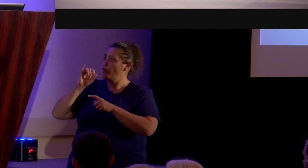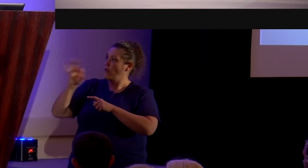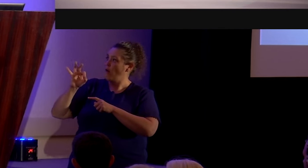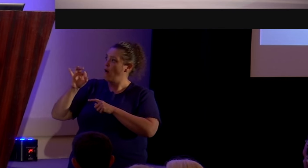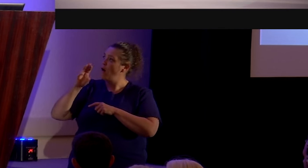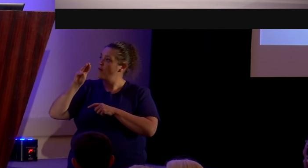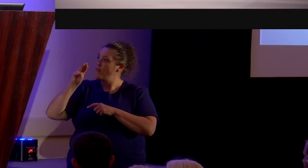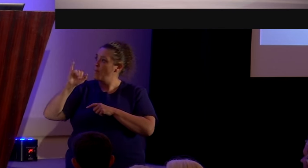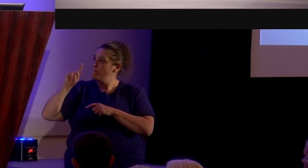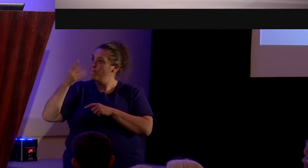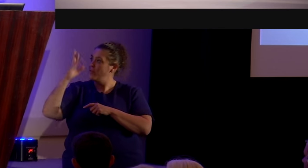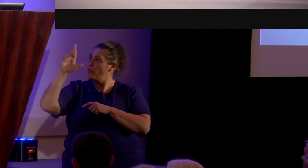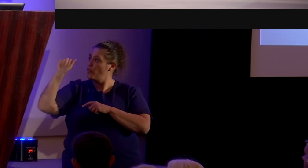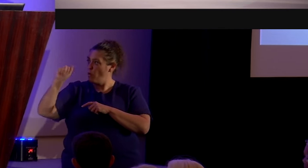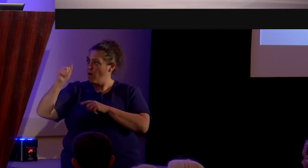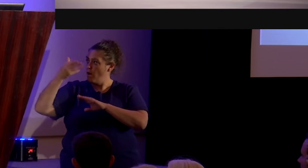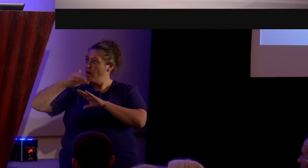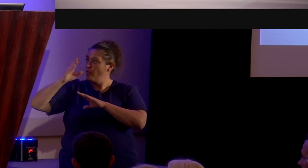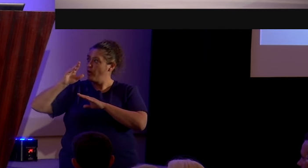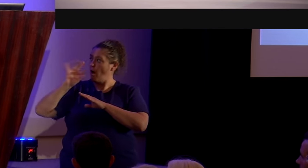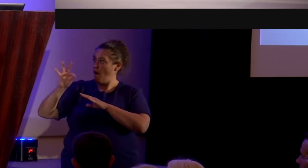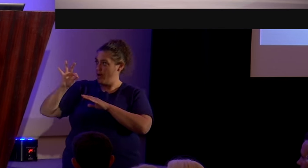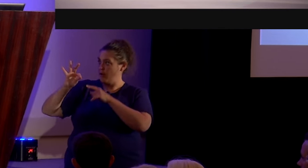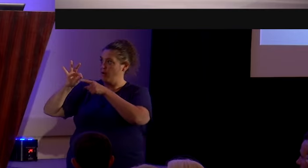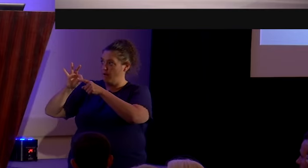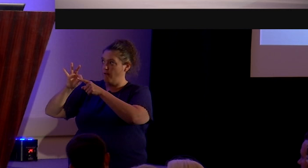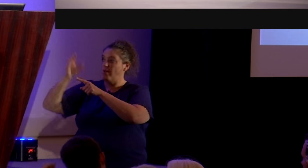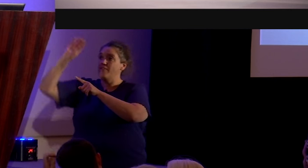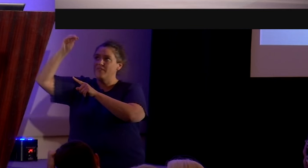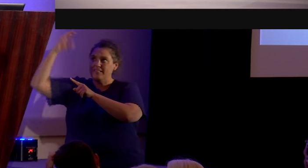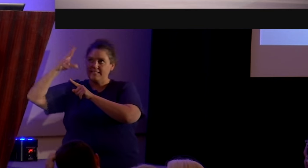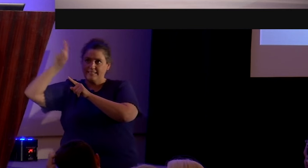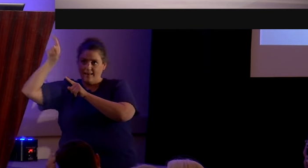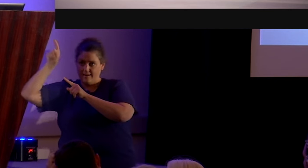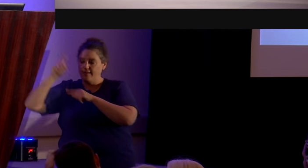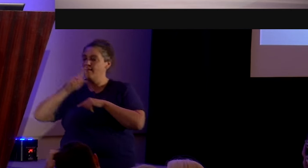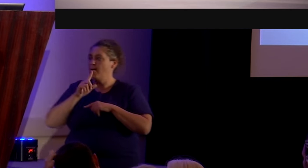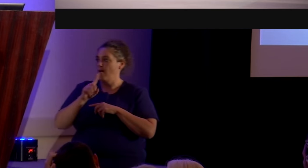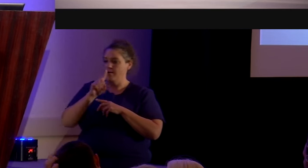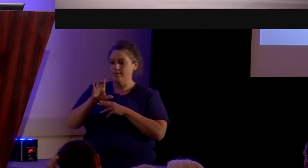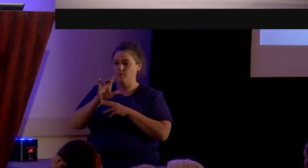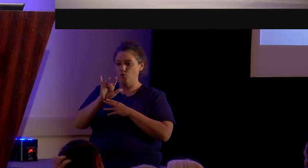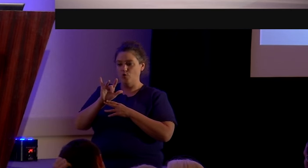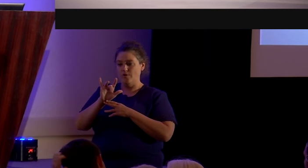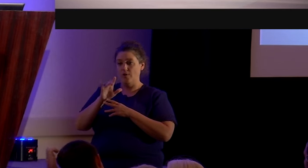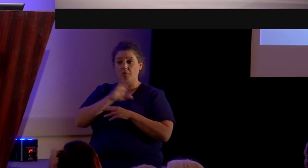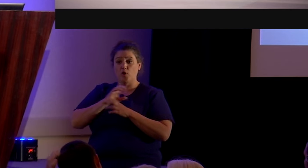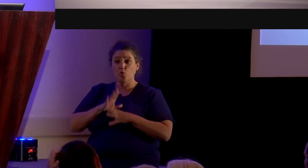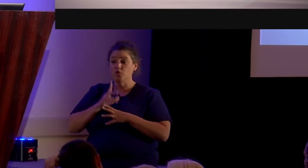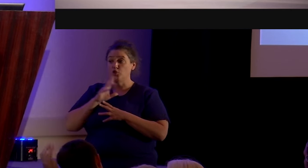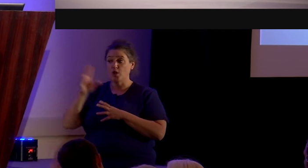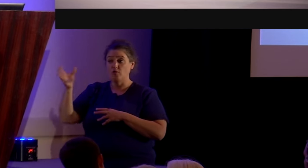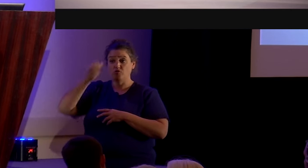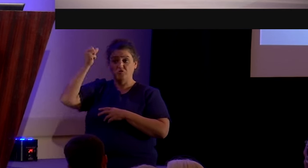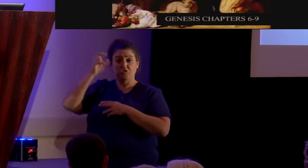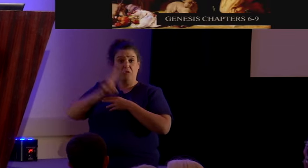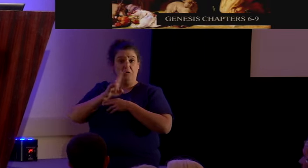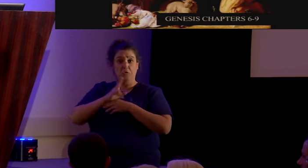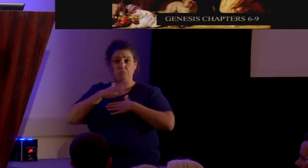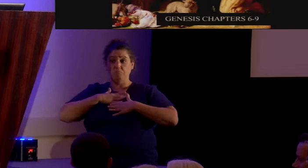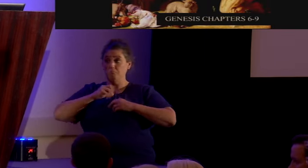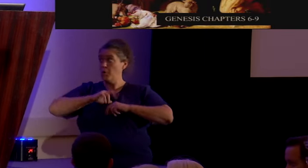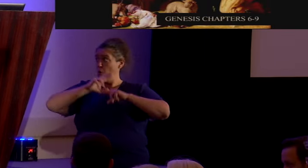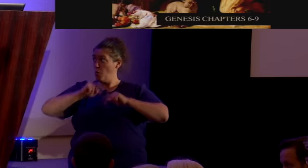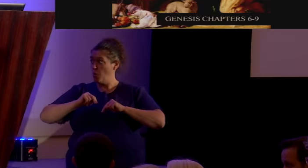the god of the unconquerable sun, not sun, on December the 25th. Christianity just grabbed it and used it and claimed it as their own.